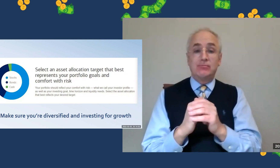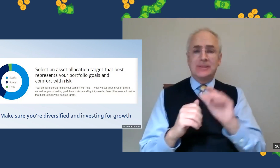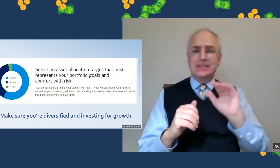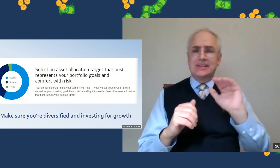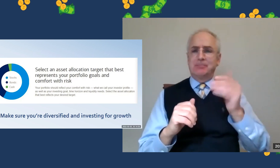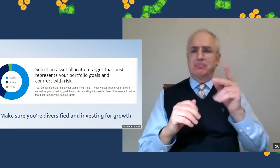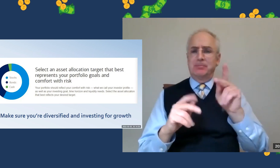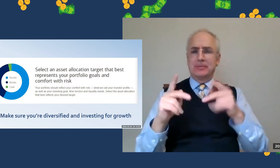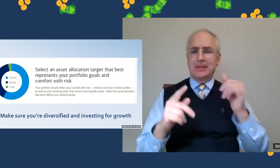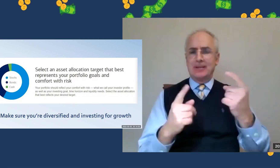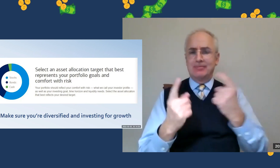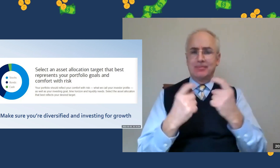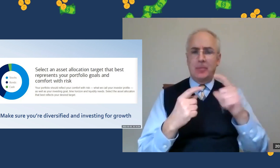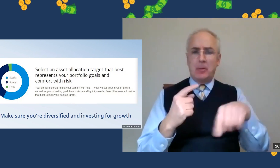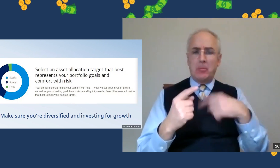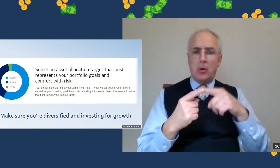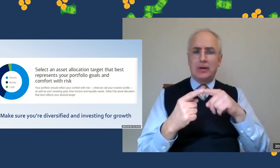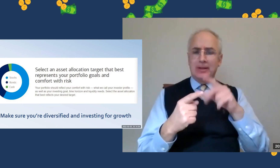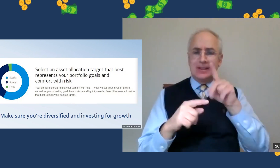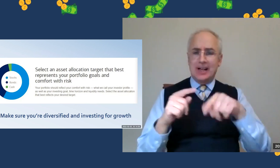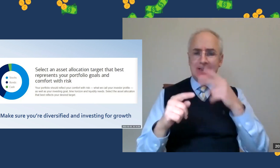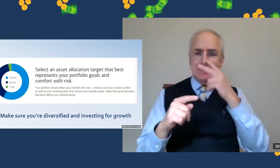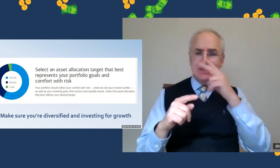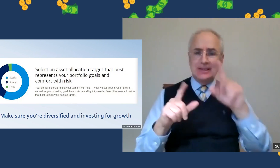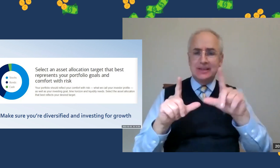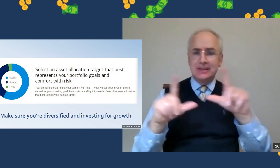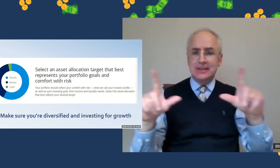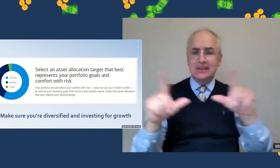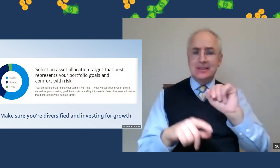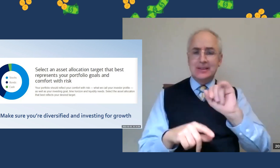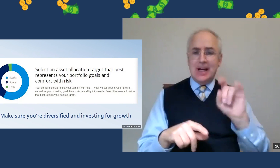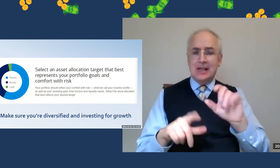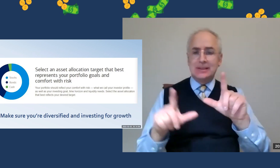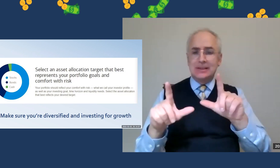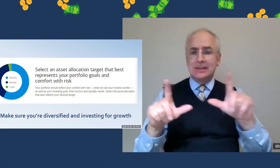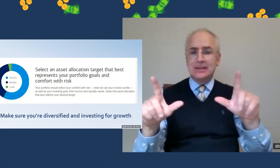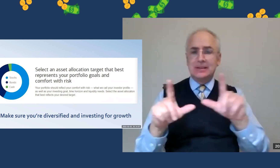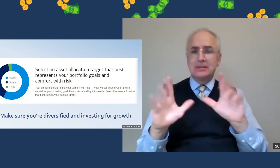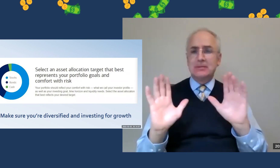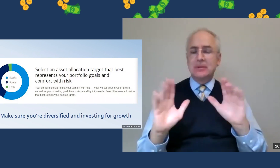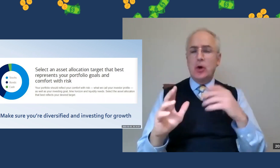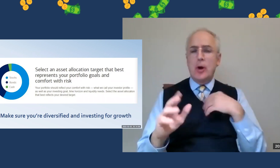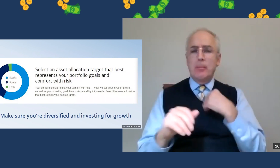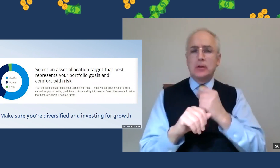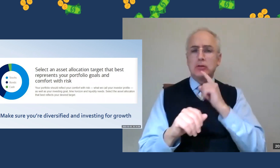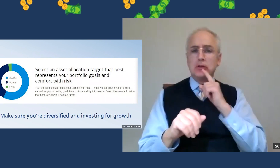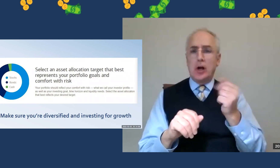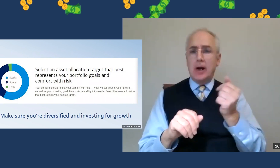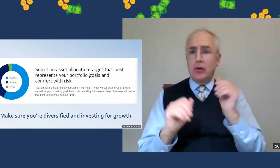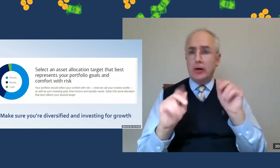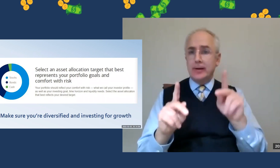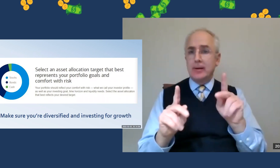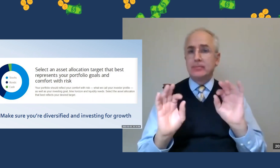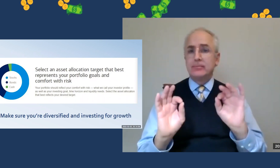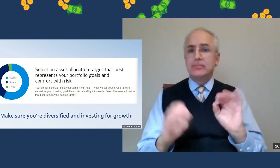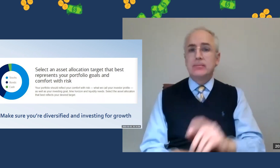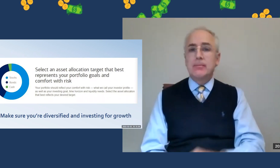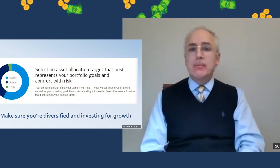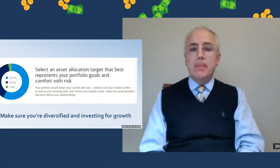Just checking in. Seems that people are saying they're not able to see the slides and the presenter. I want to